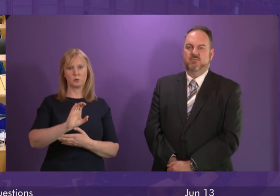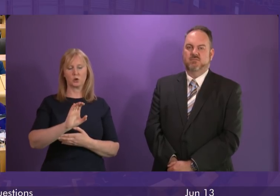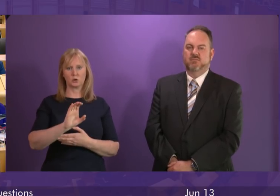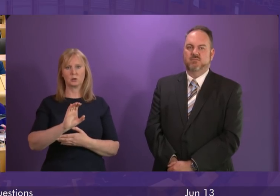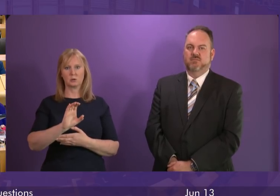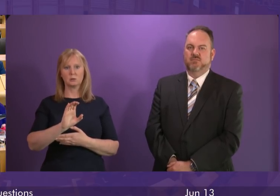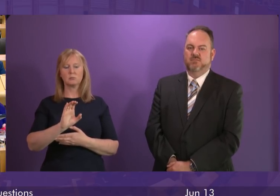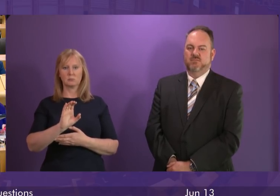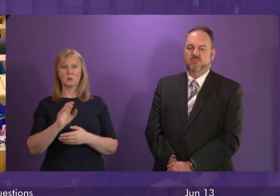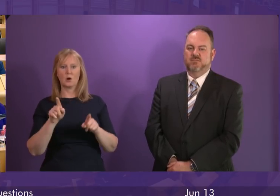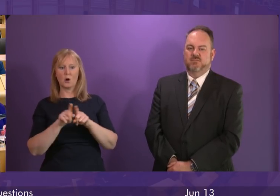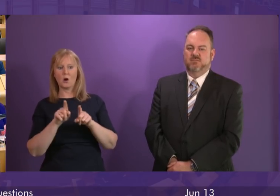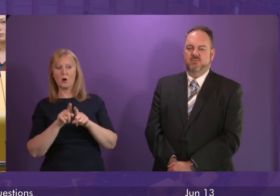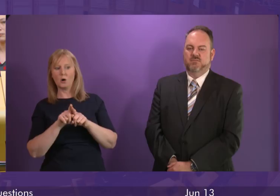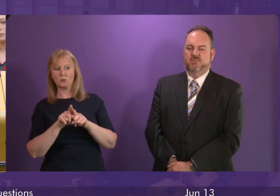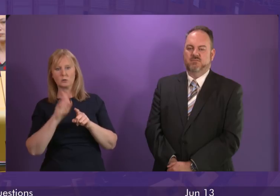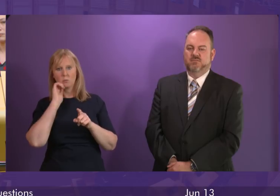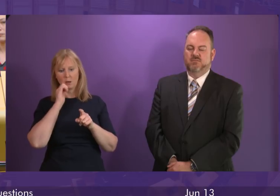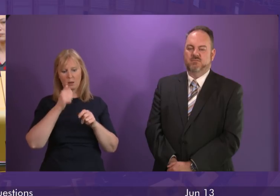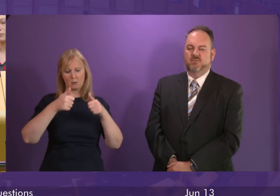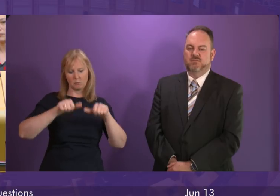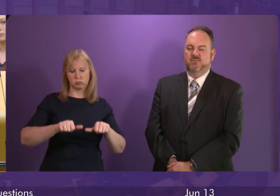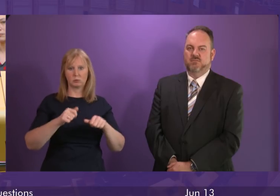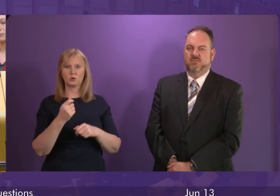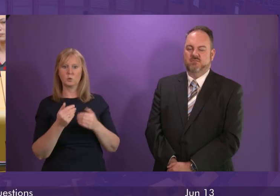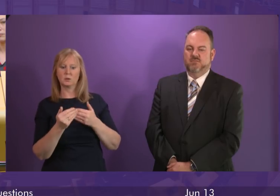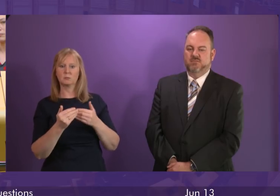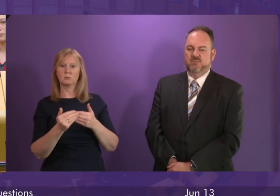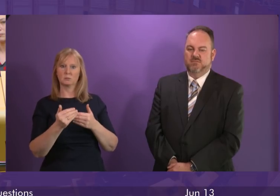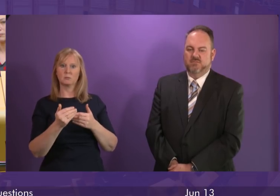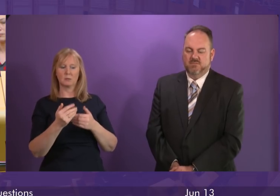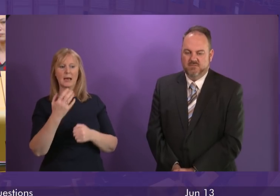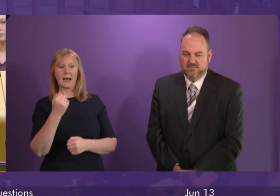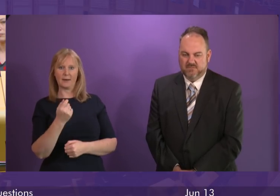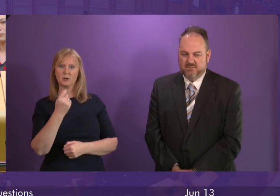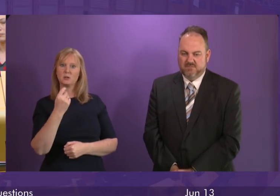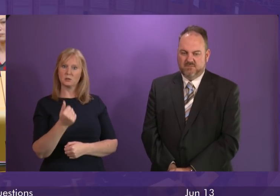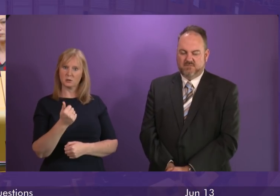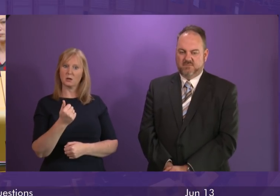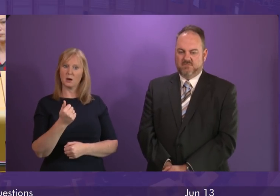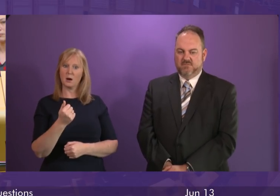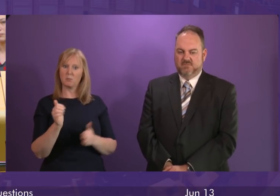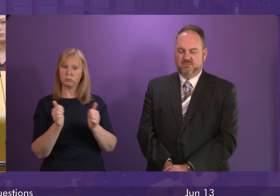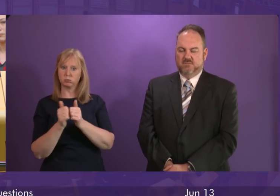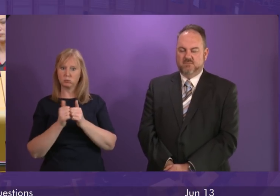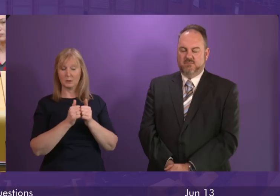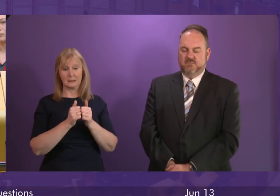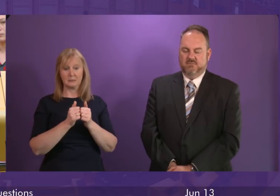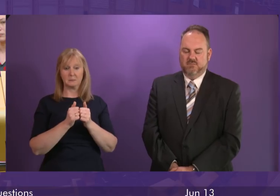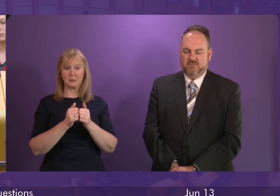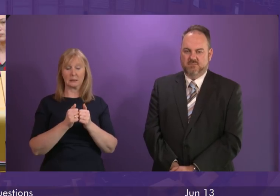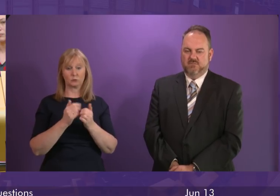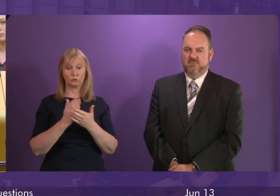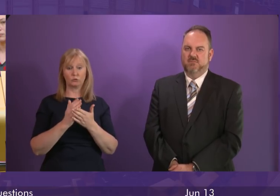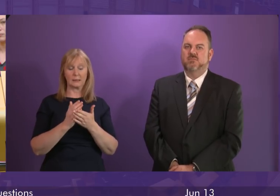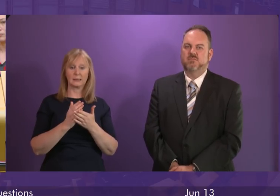includes deals currently being finalised. There have been some challenges to take up of the scheme including ongoing uncertainty around Brexit. Scottish